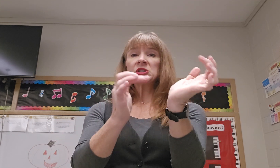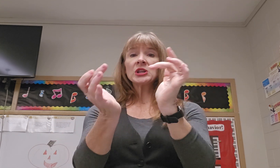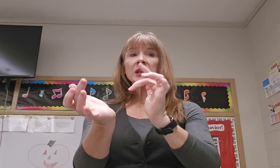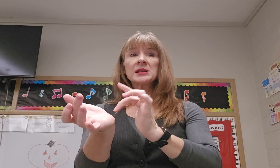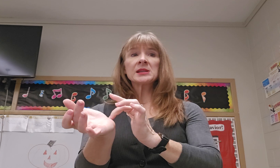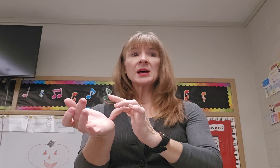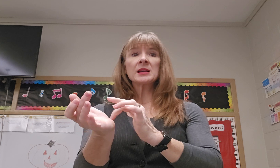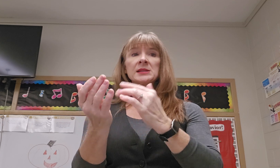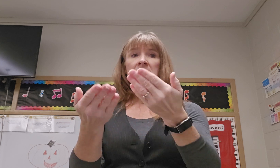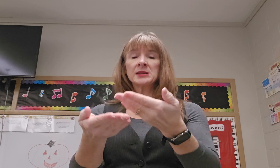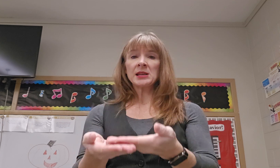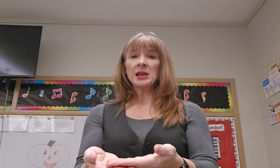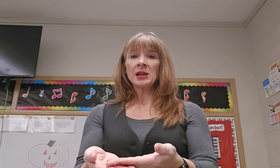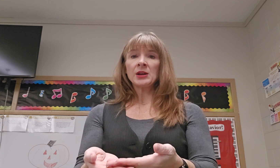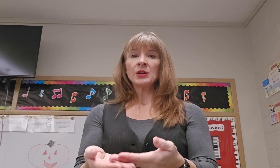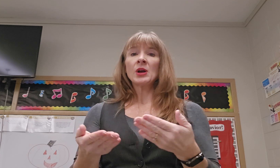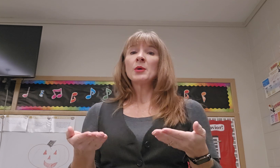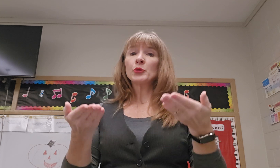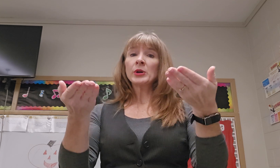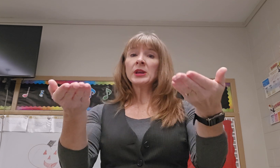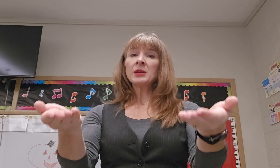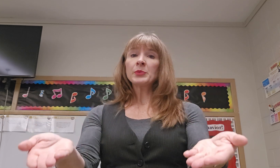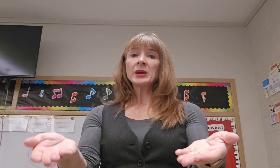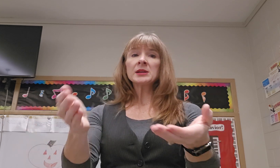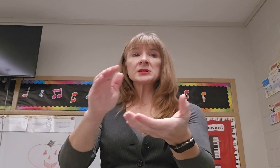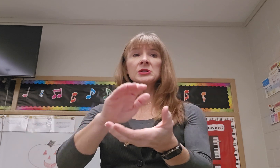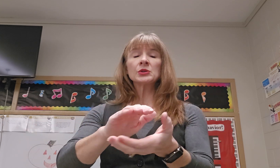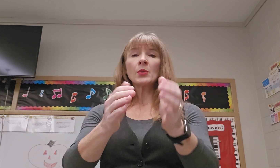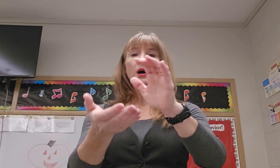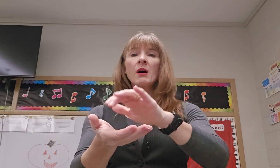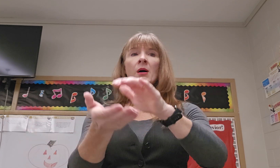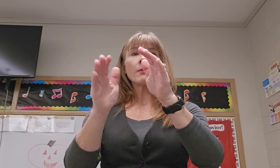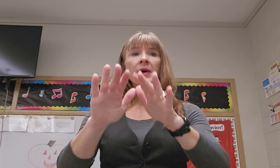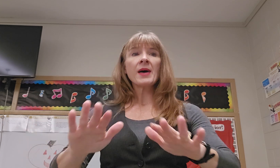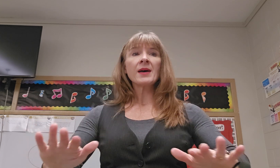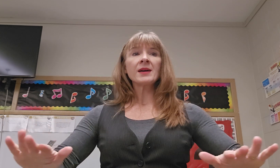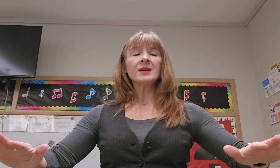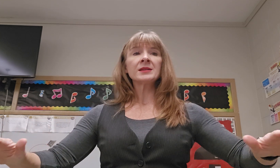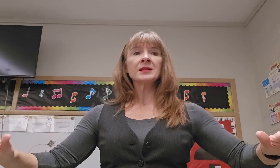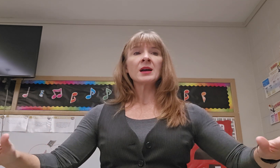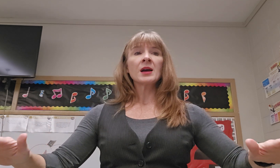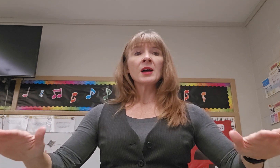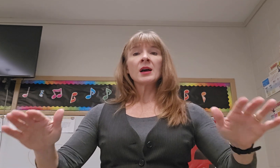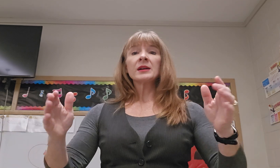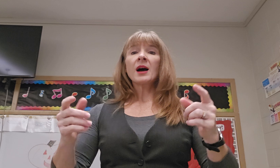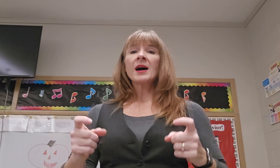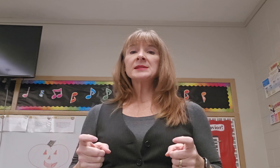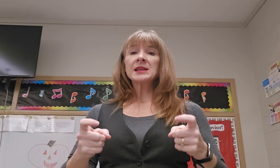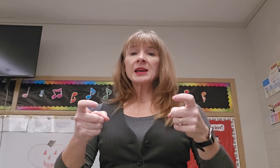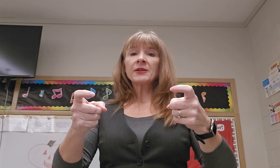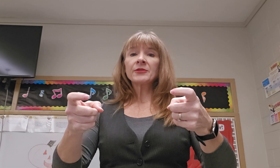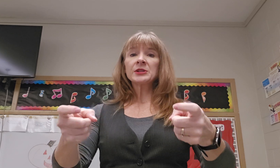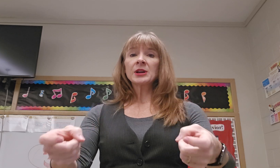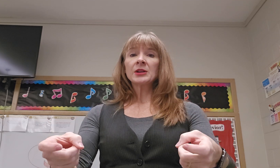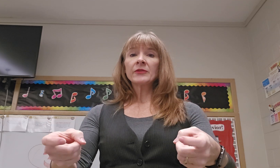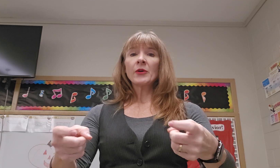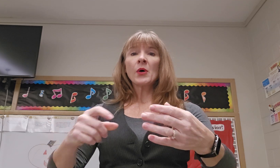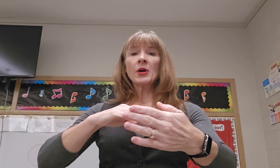Jesus is here, bringing peace to all men, God's gift for